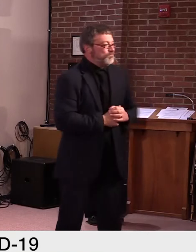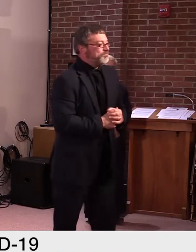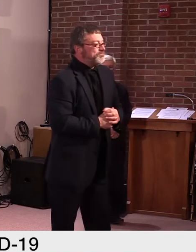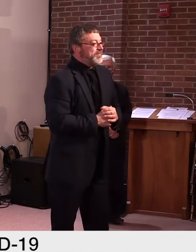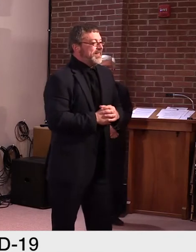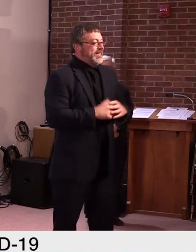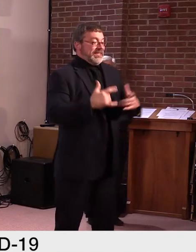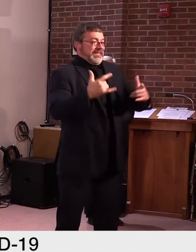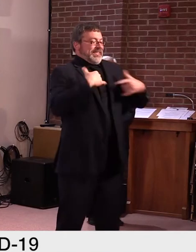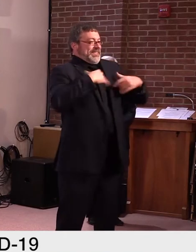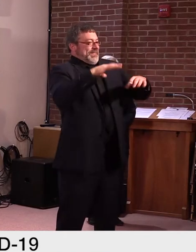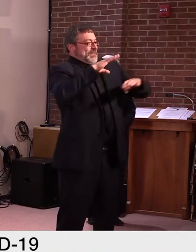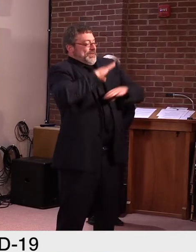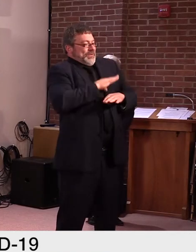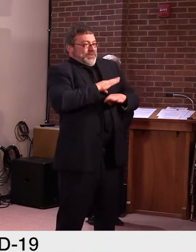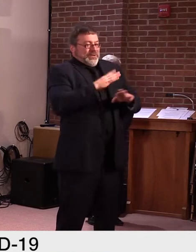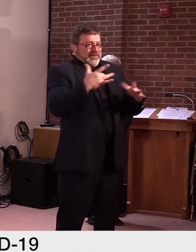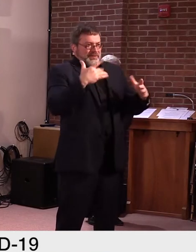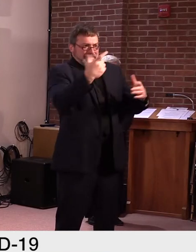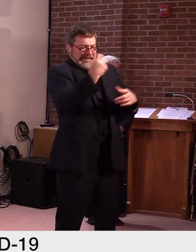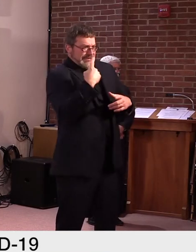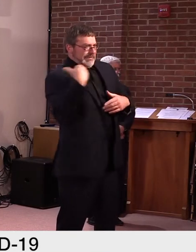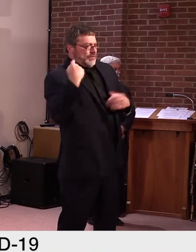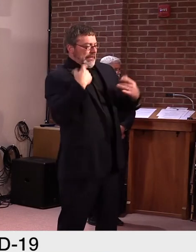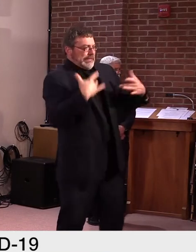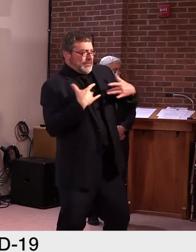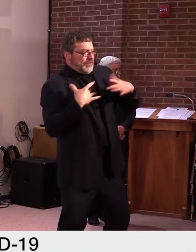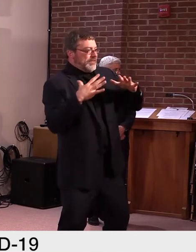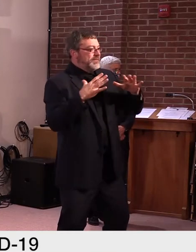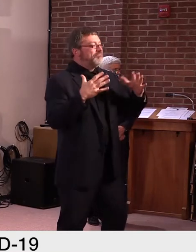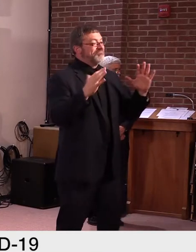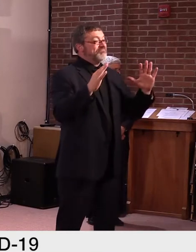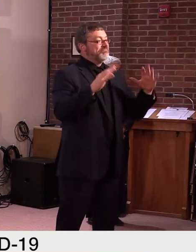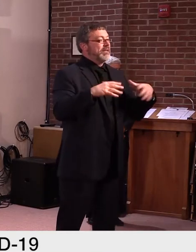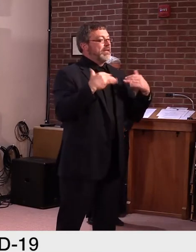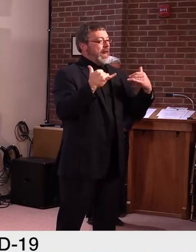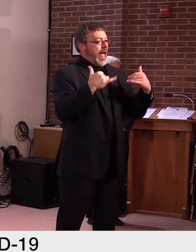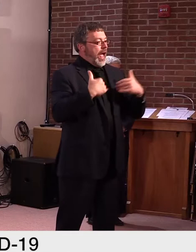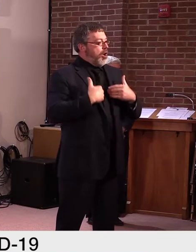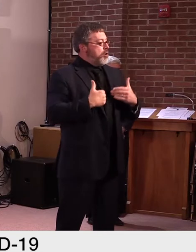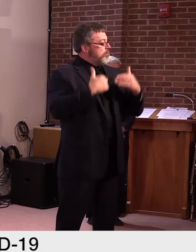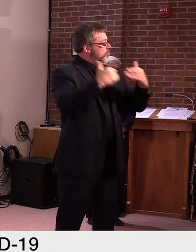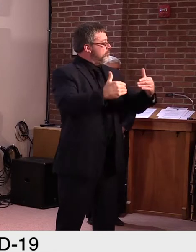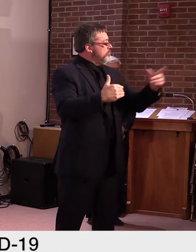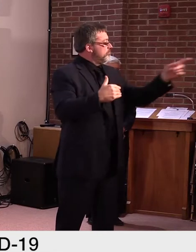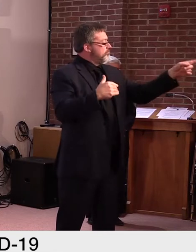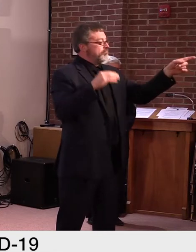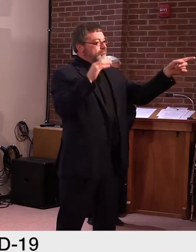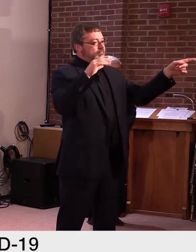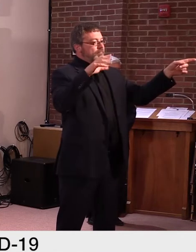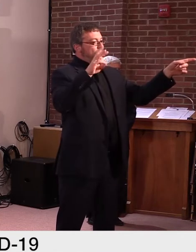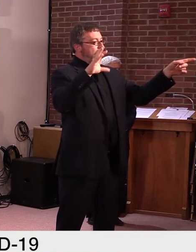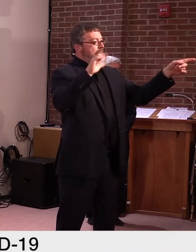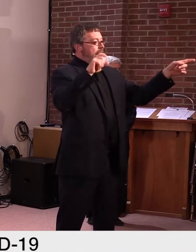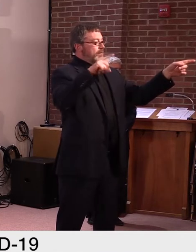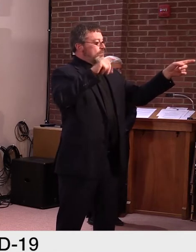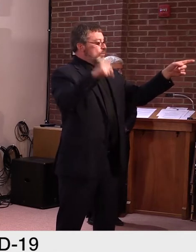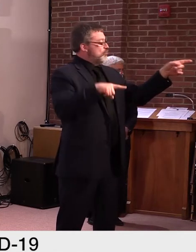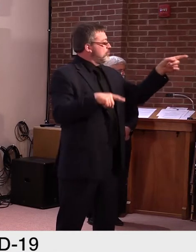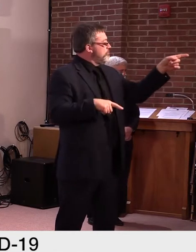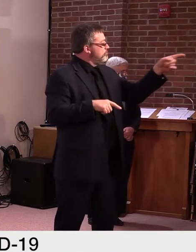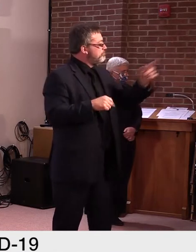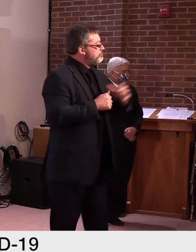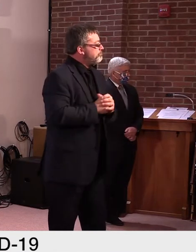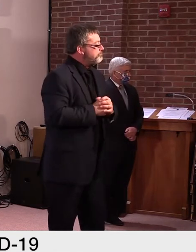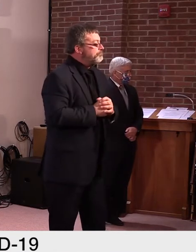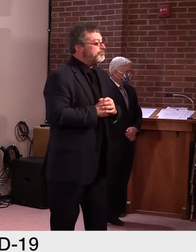with that we'll open up to questions. Calvin? Uh, thank you, Governor. This might be for Secretary Curley. So, you mentioned that we are